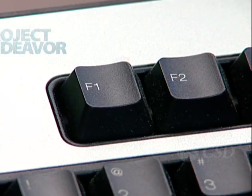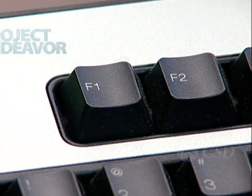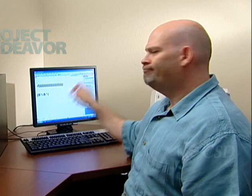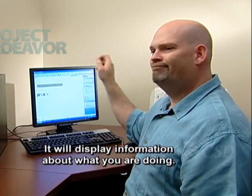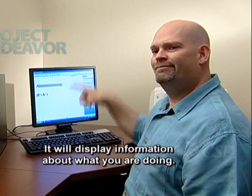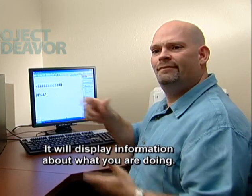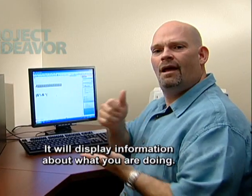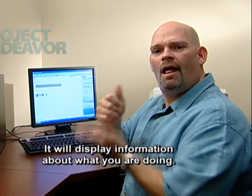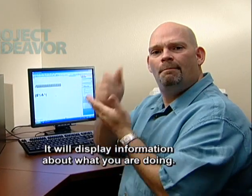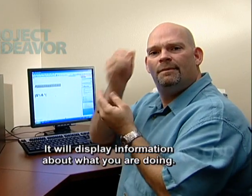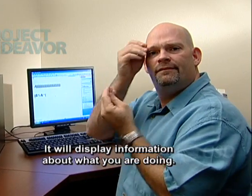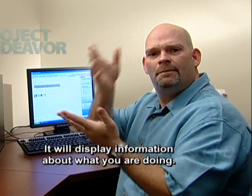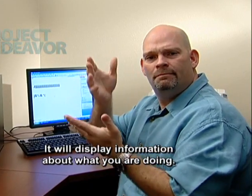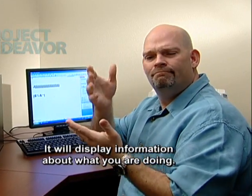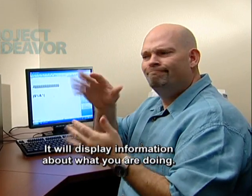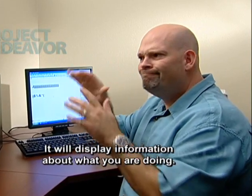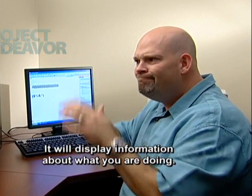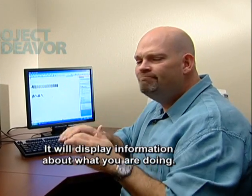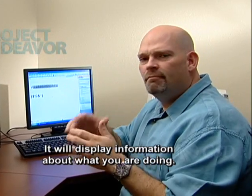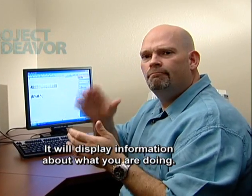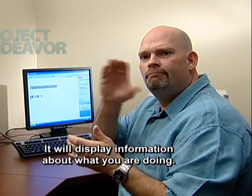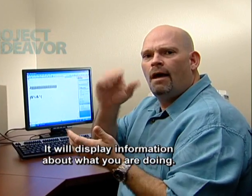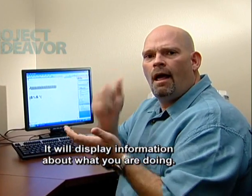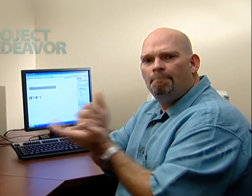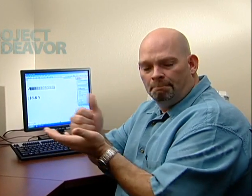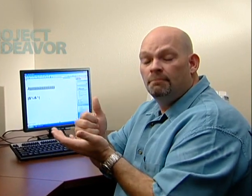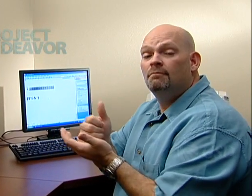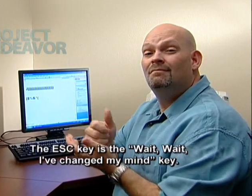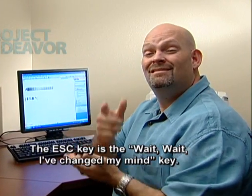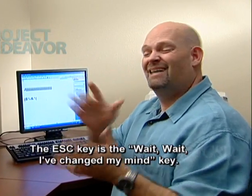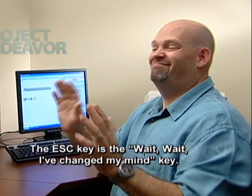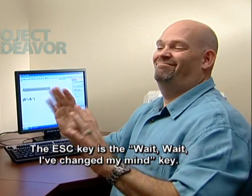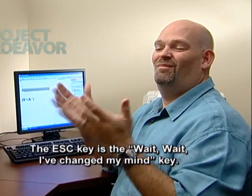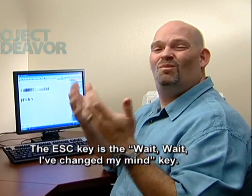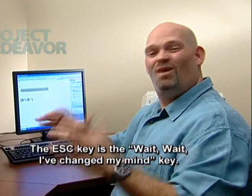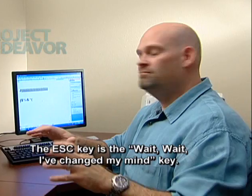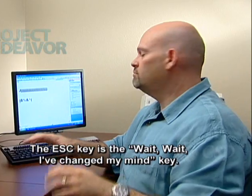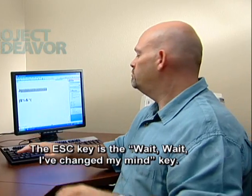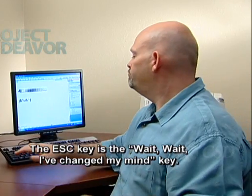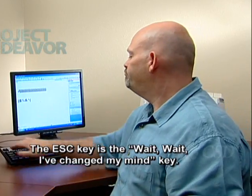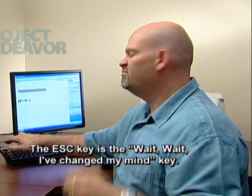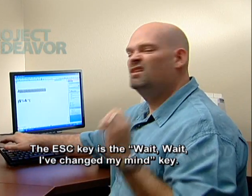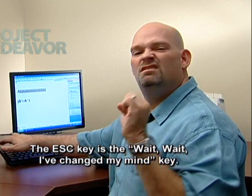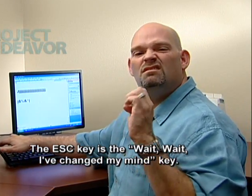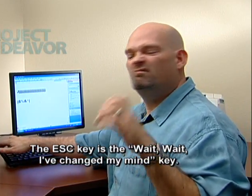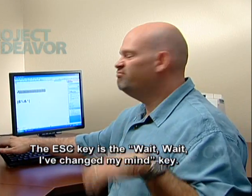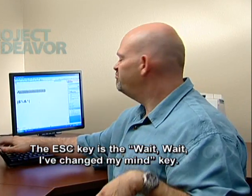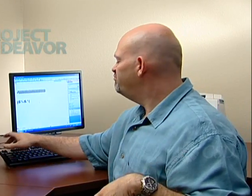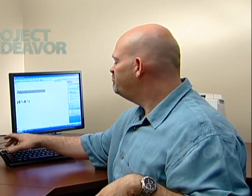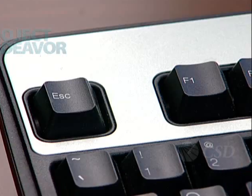It will display information about what you are doing. The Escape key is the Wait, wait, I've changed my mind key.